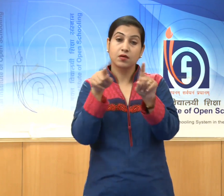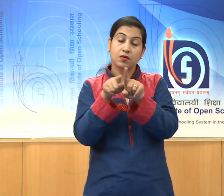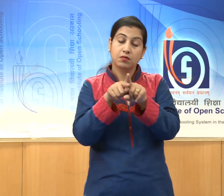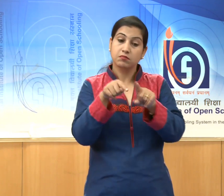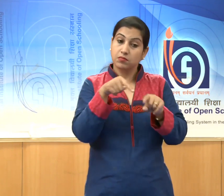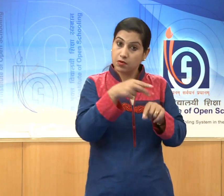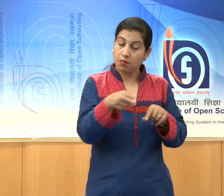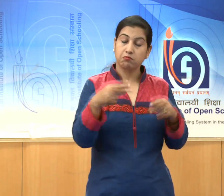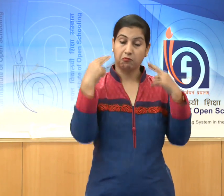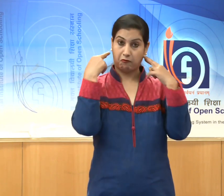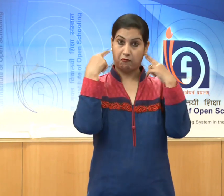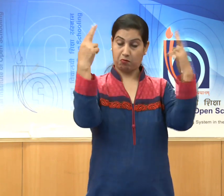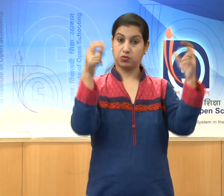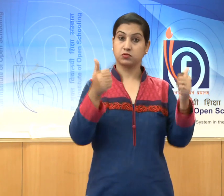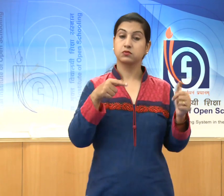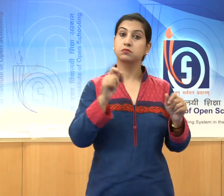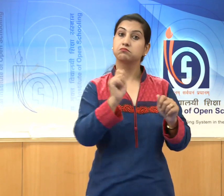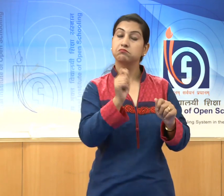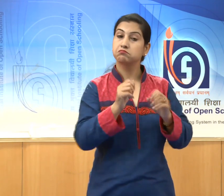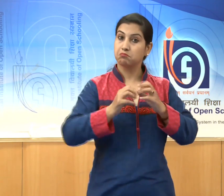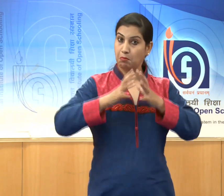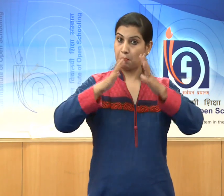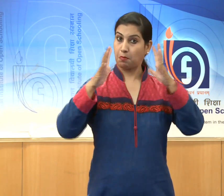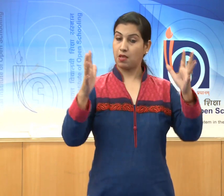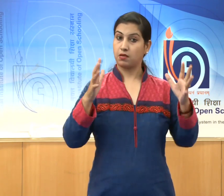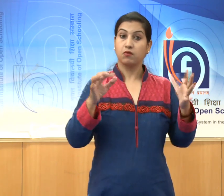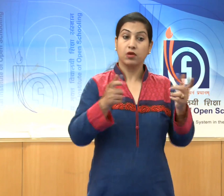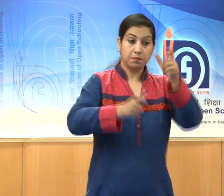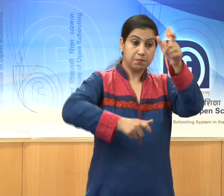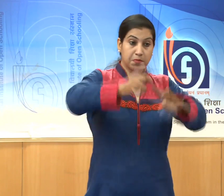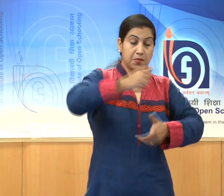of benevolent works